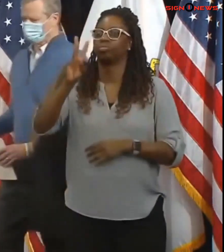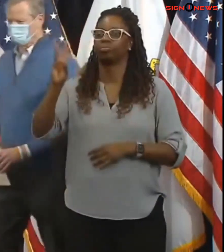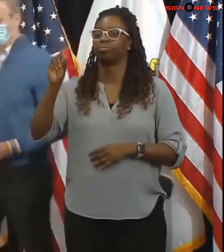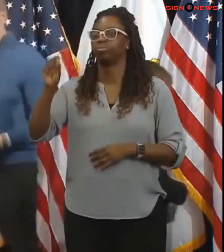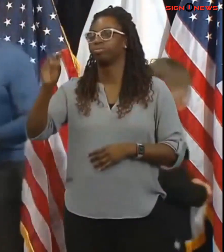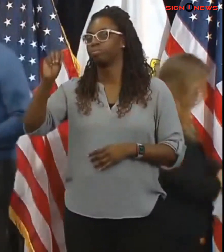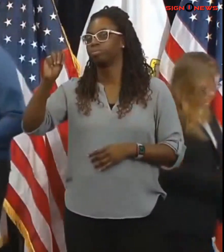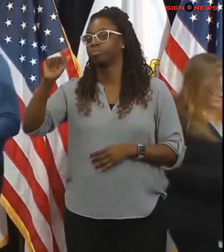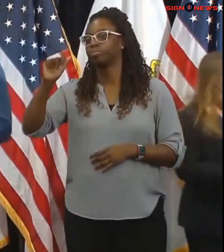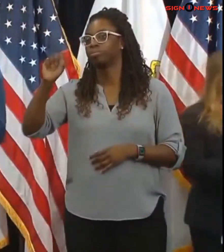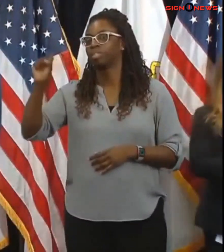questions